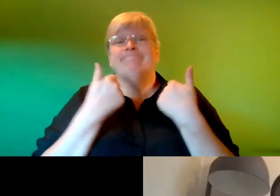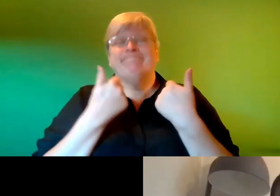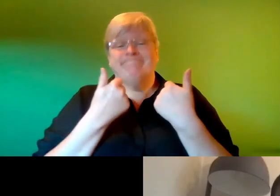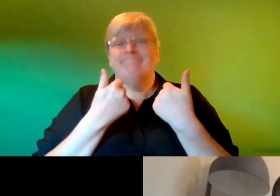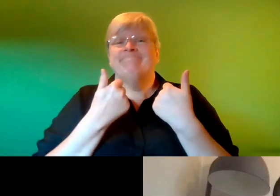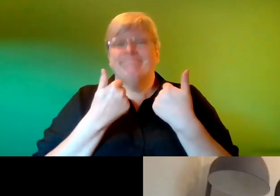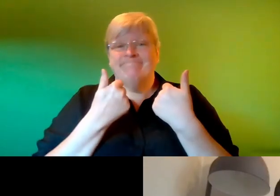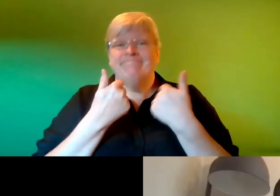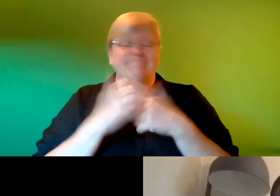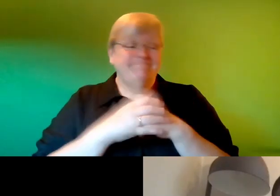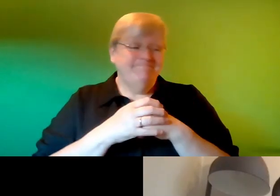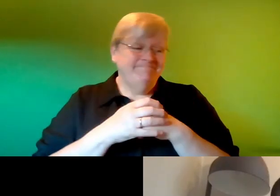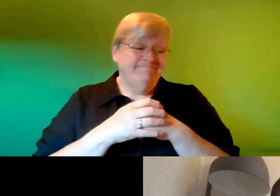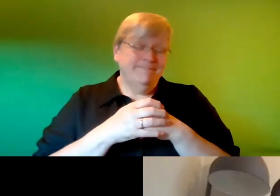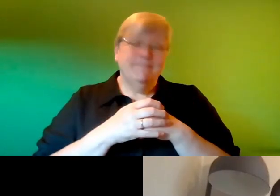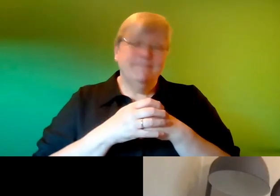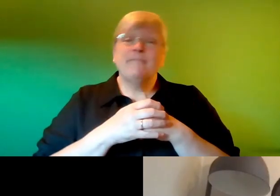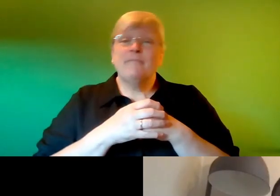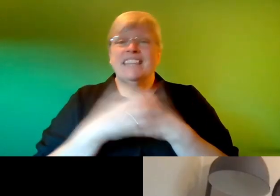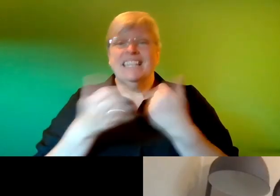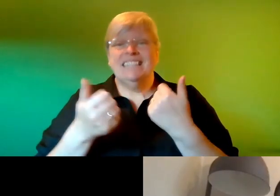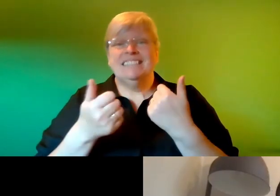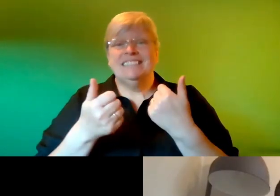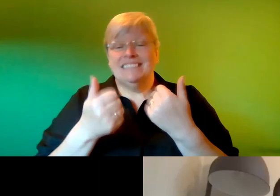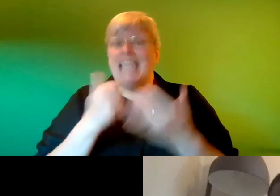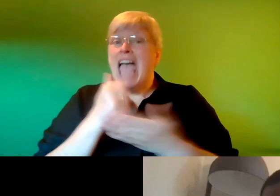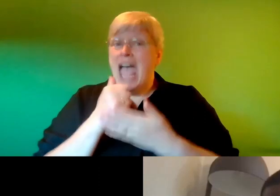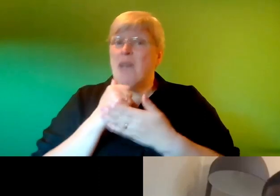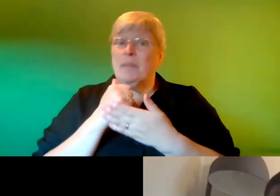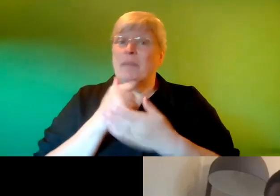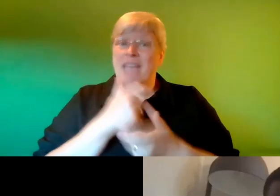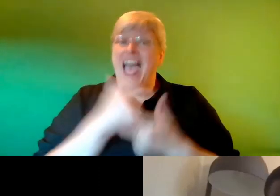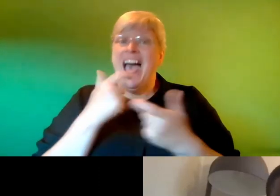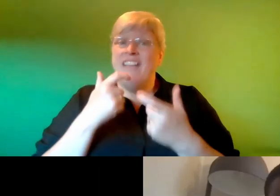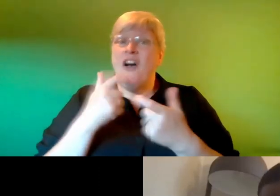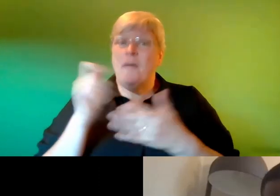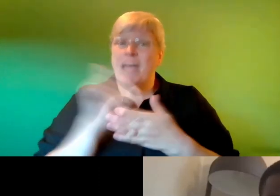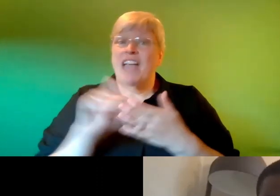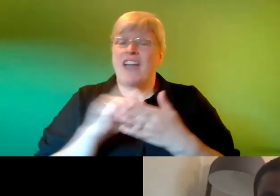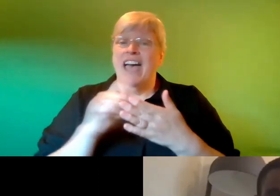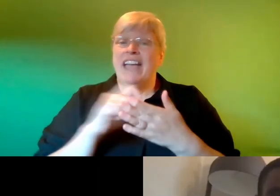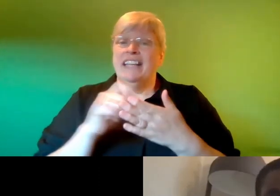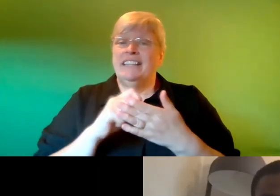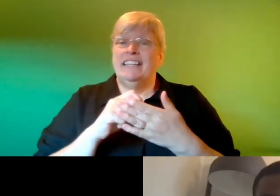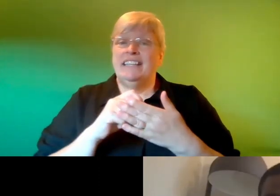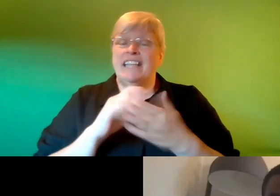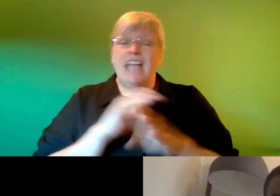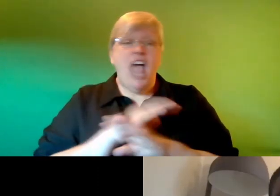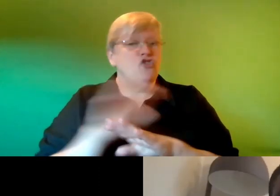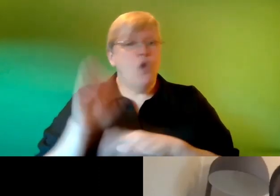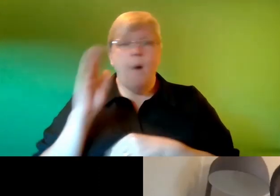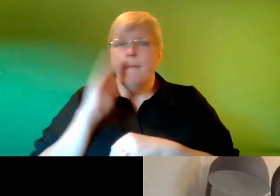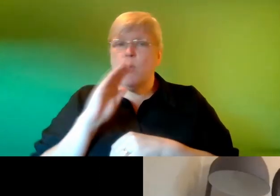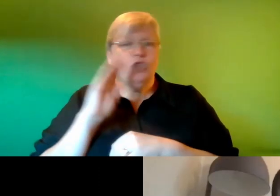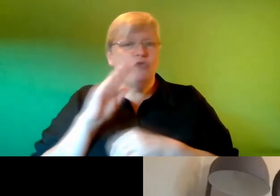songs in my songwriting process so um it's really helped me with that so i have been writing lots of music but not not not that much poetry or